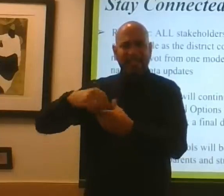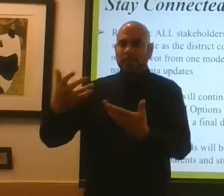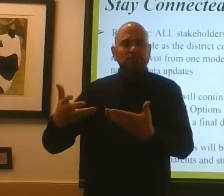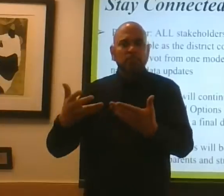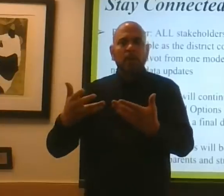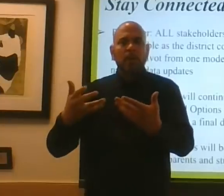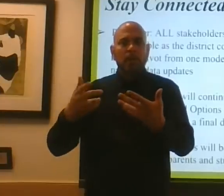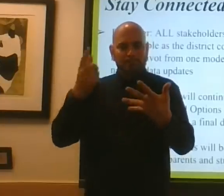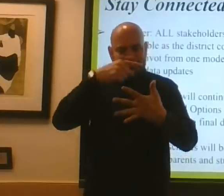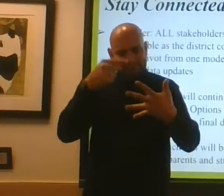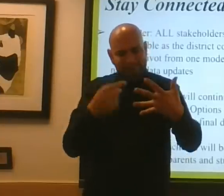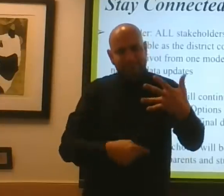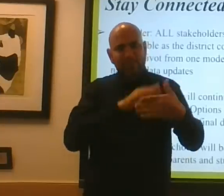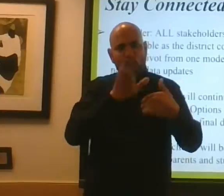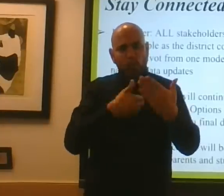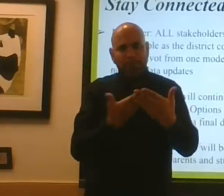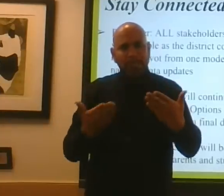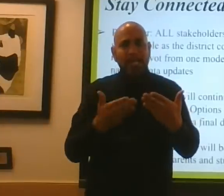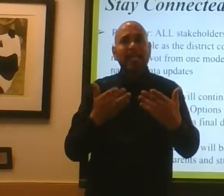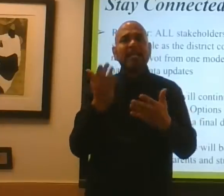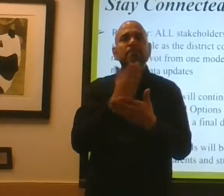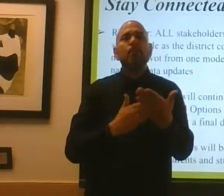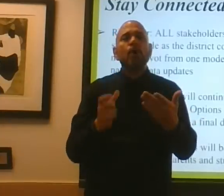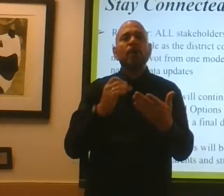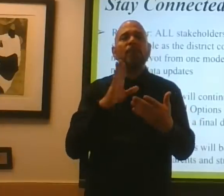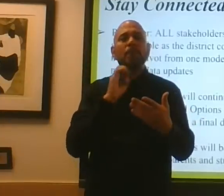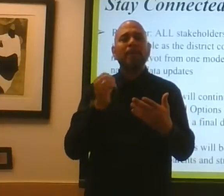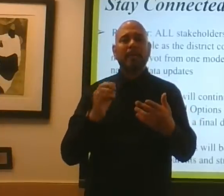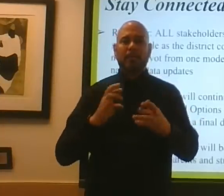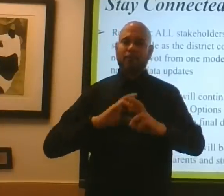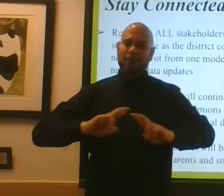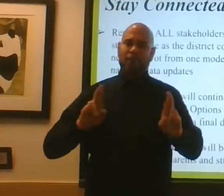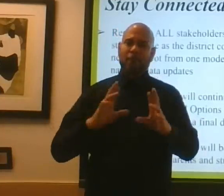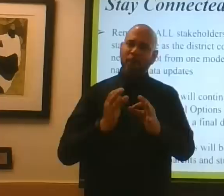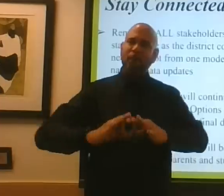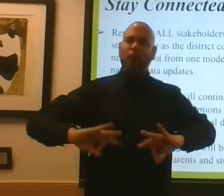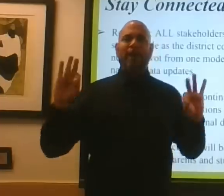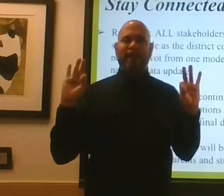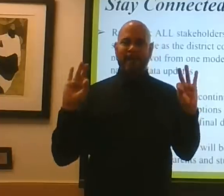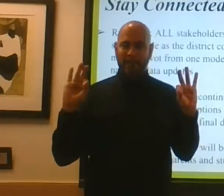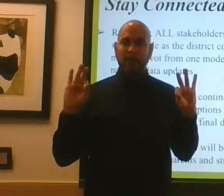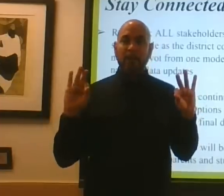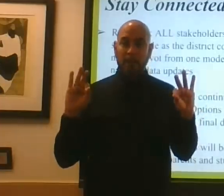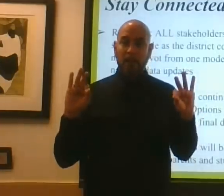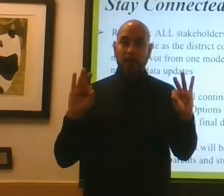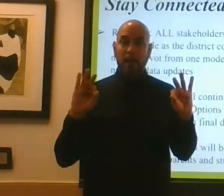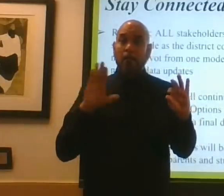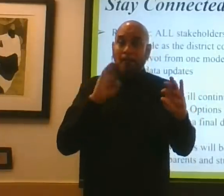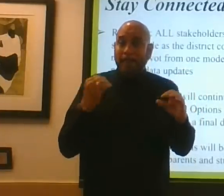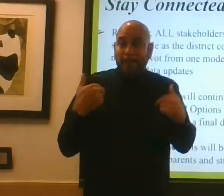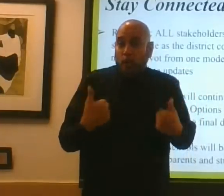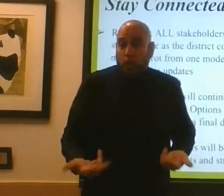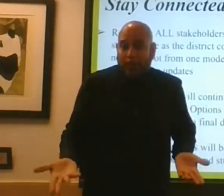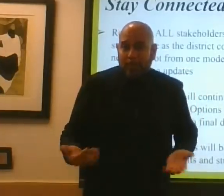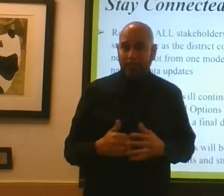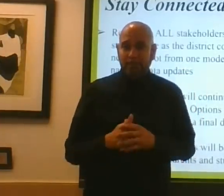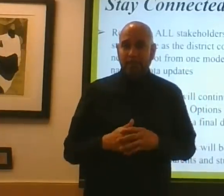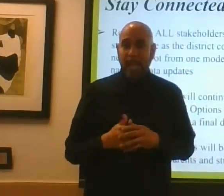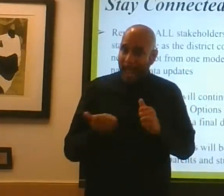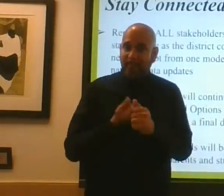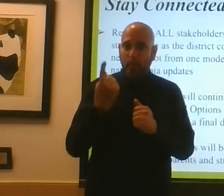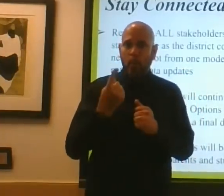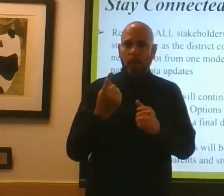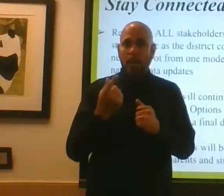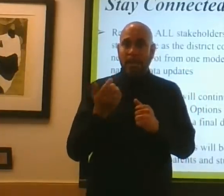things. That's a part of being free people. That's a part of being humans. Everyone